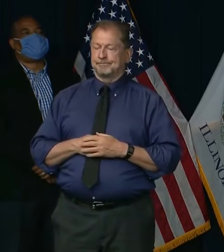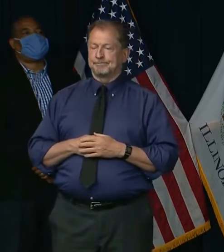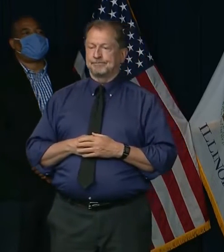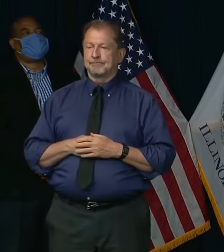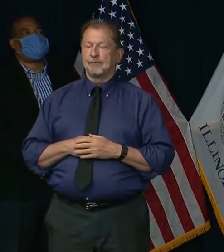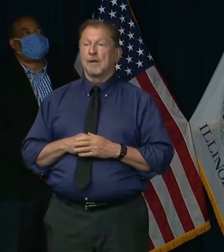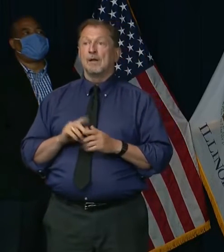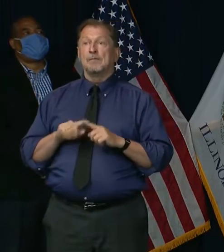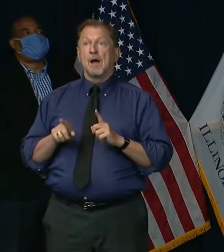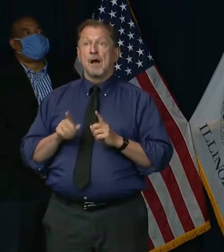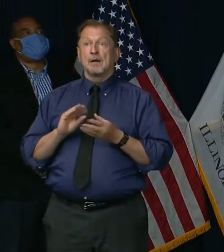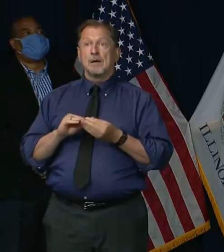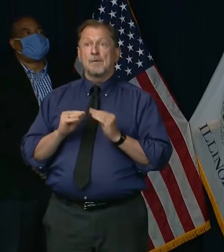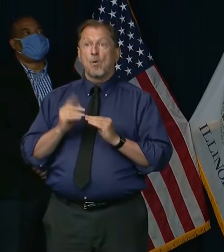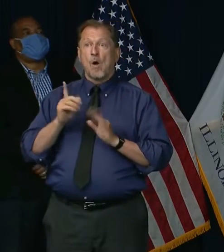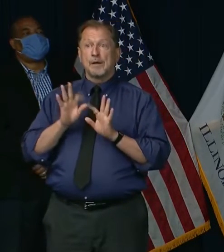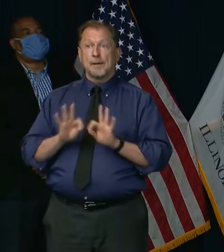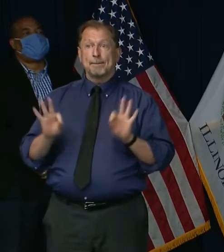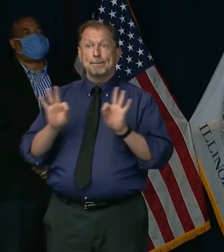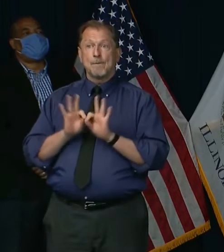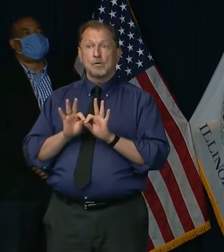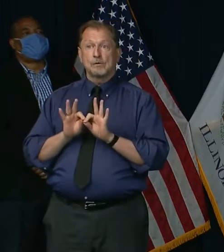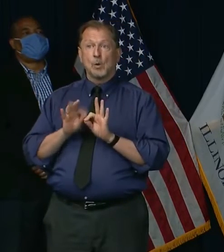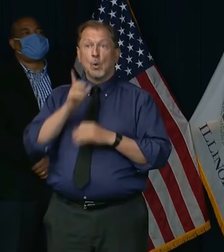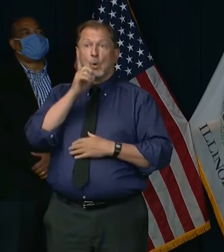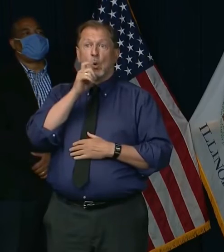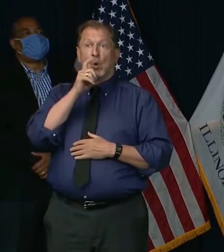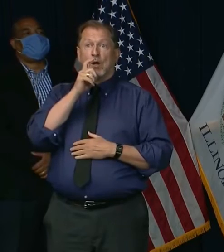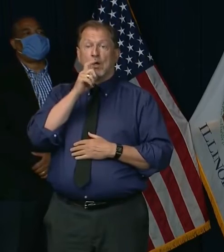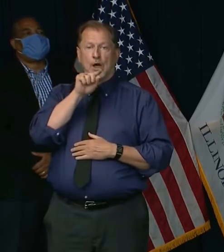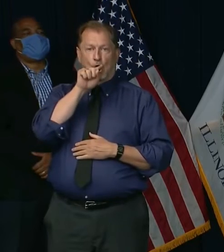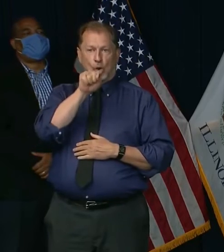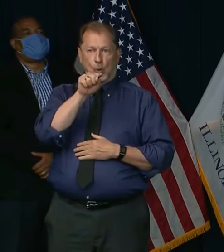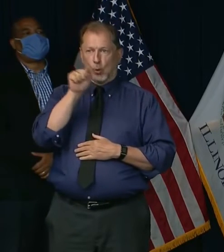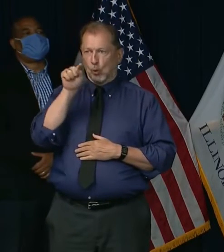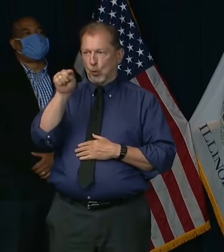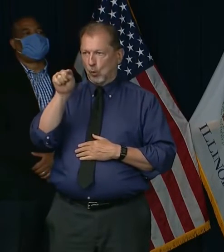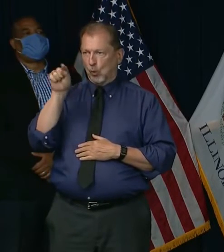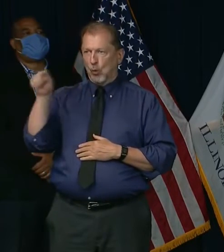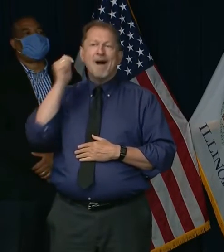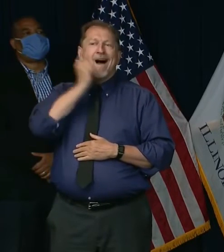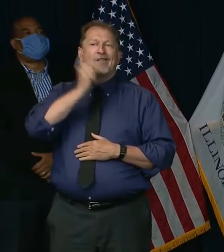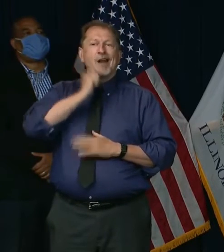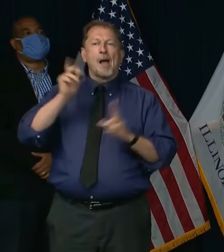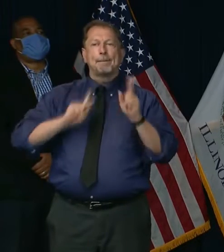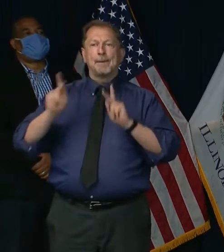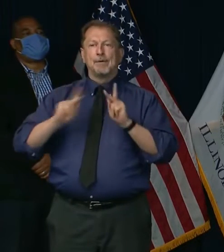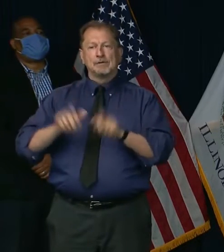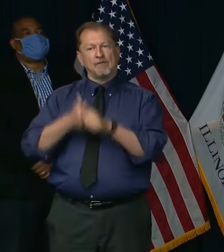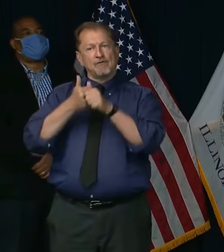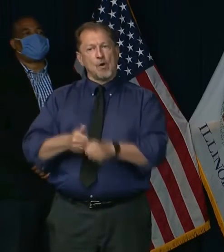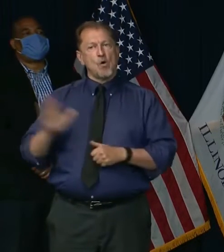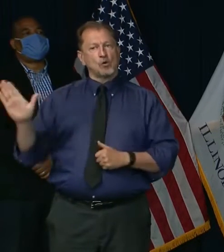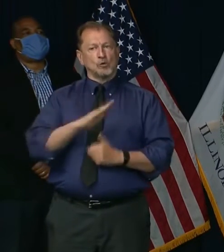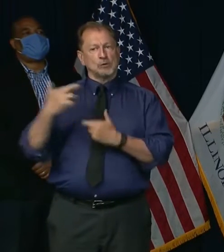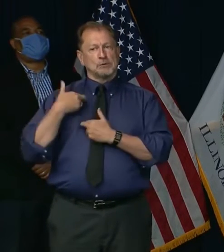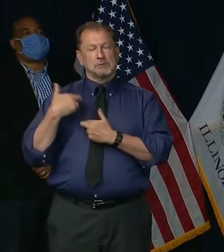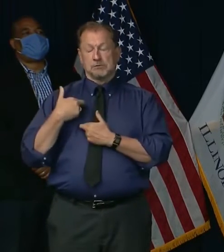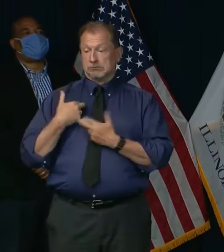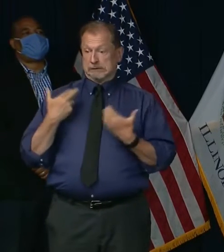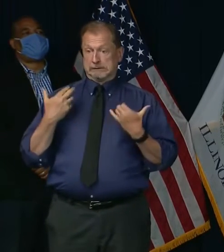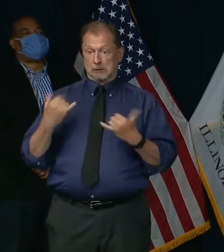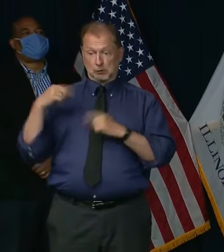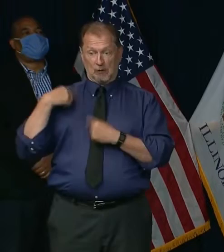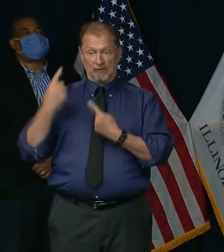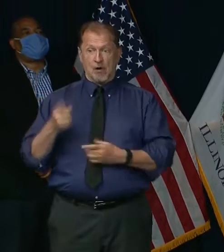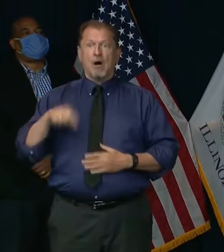outbreaks is the efforts of everyday people to do their part. And to date, Illinoisans have reduced the rate of spread